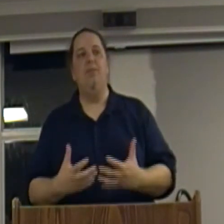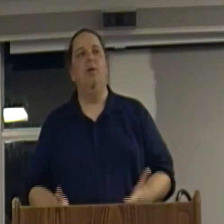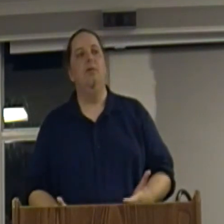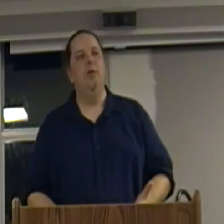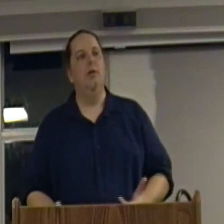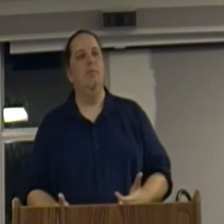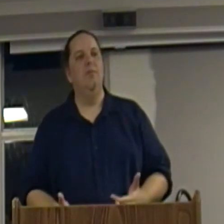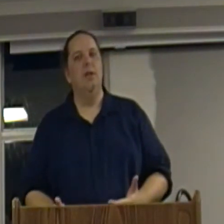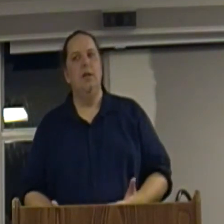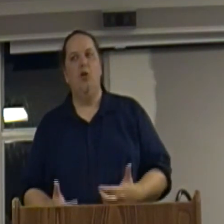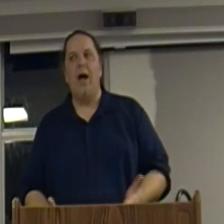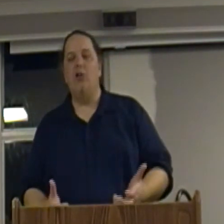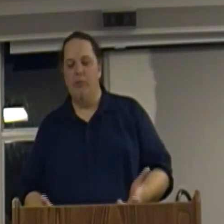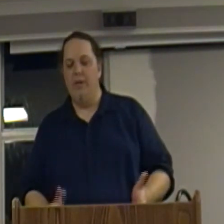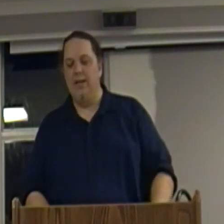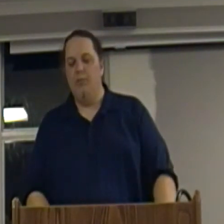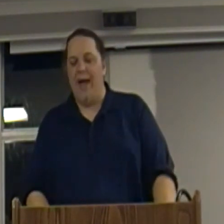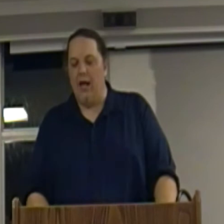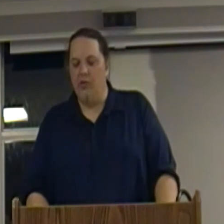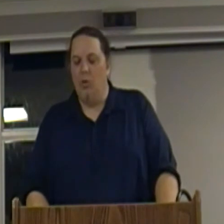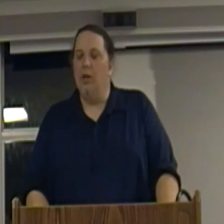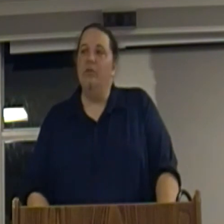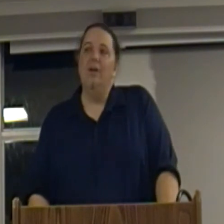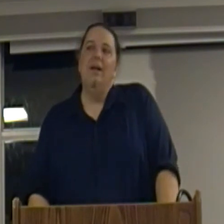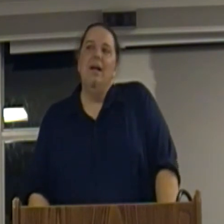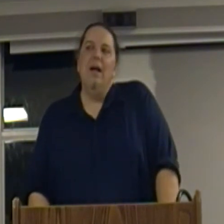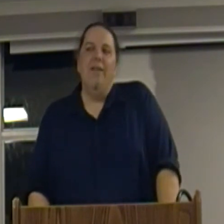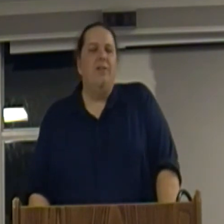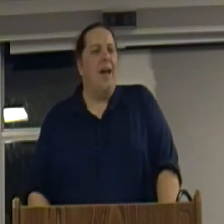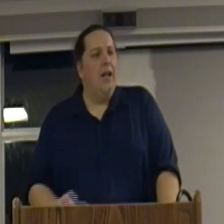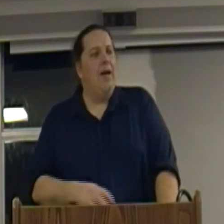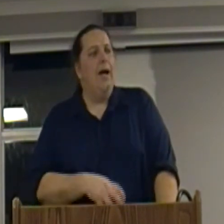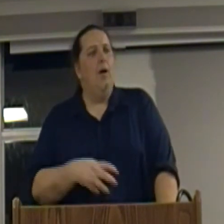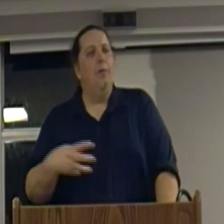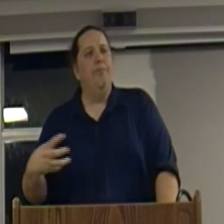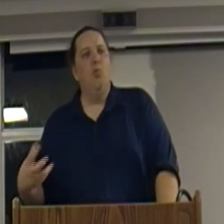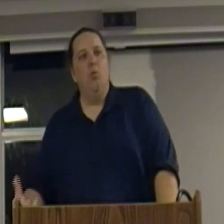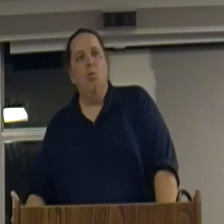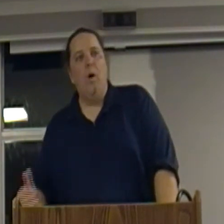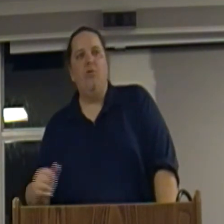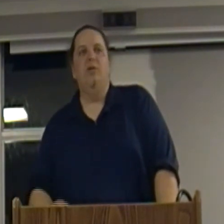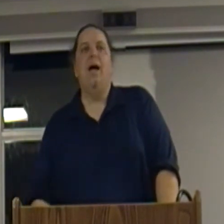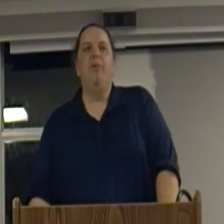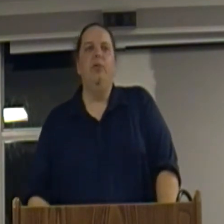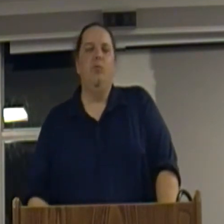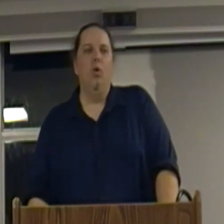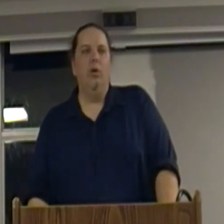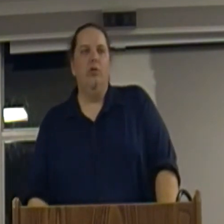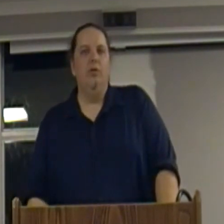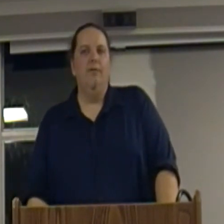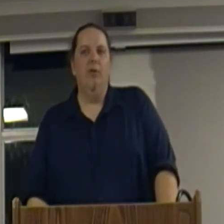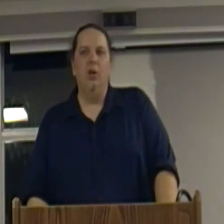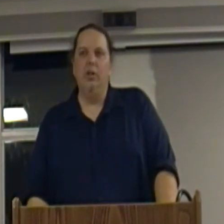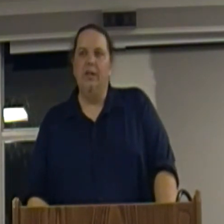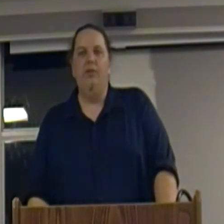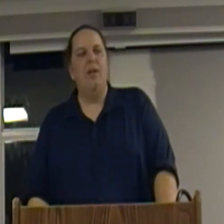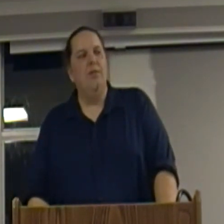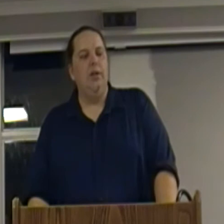keep the crash from being as bad as it was. And that's kind of how Western capitalism worked for a good 70